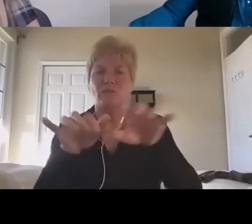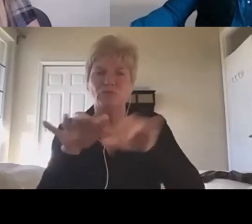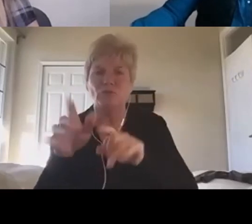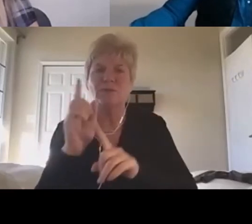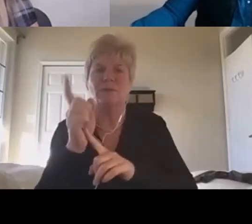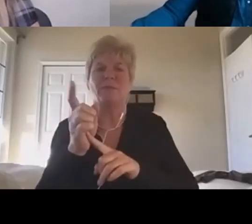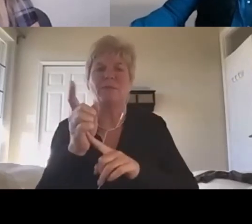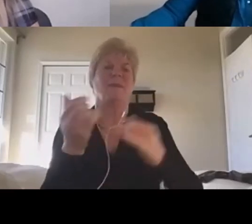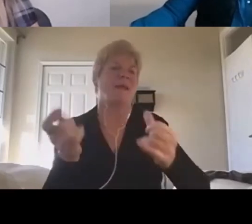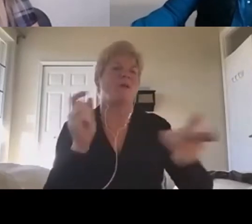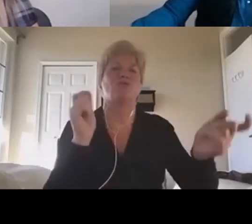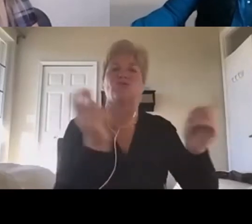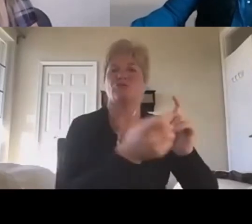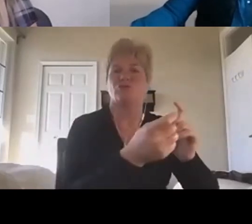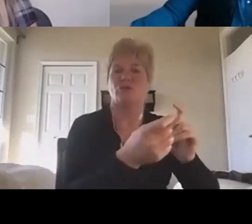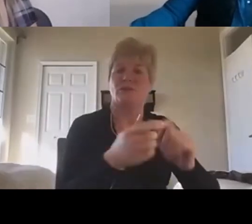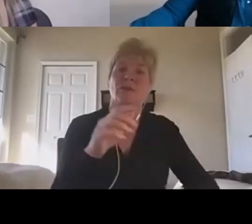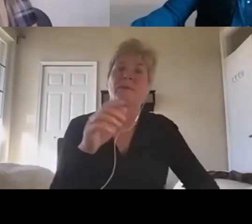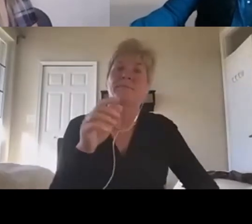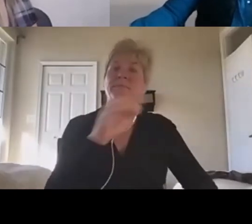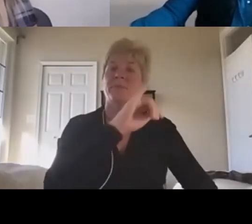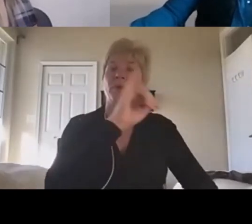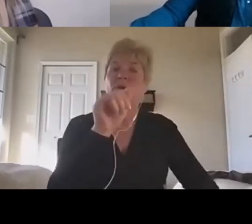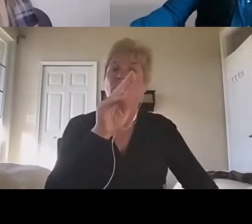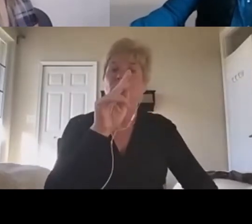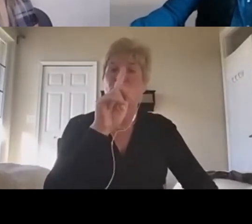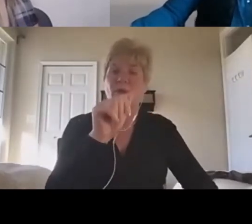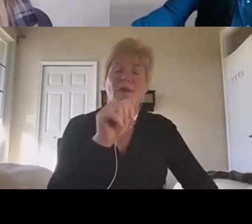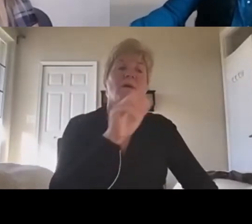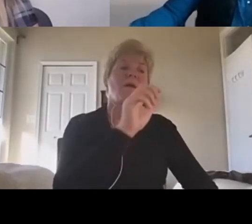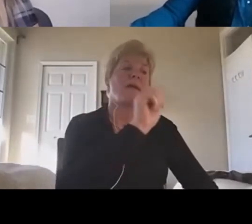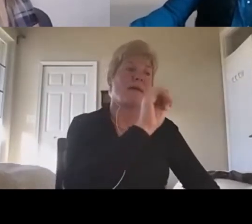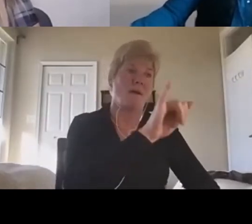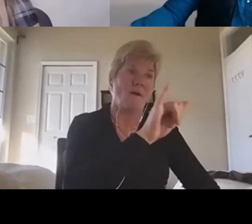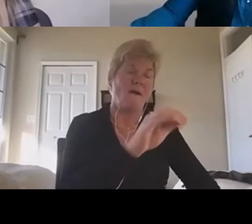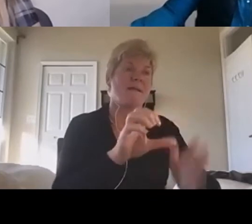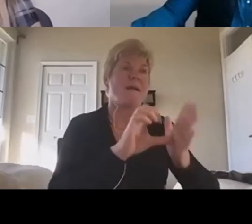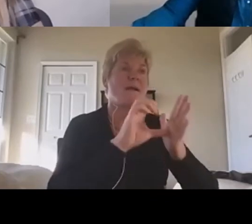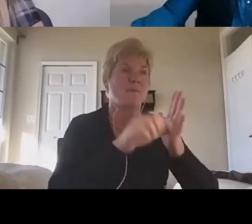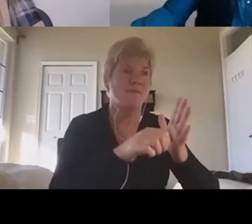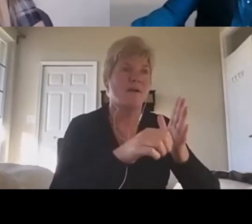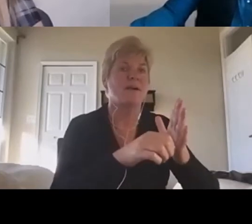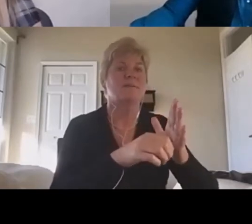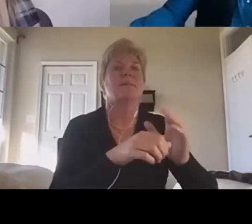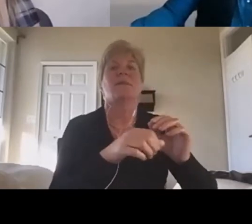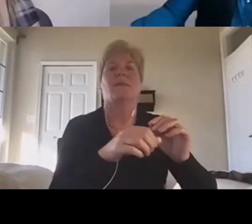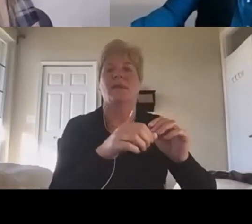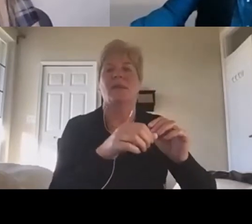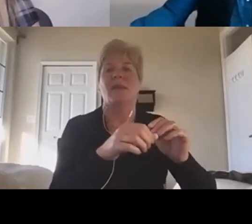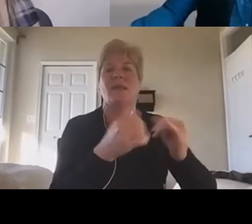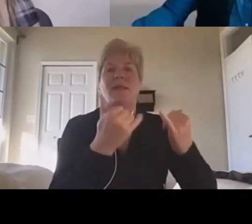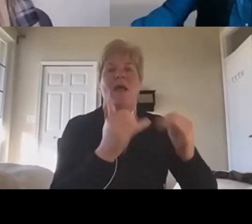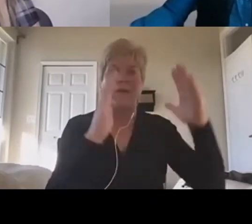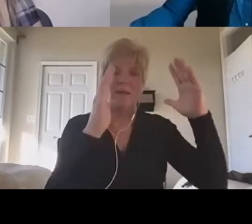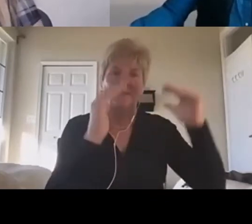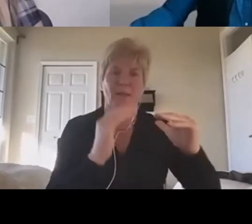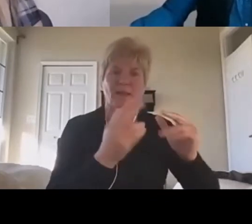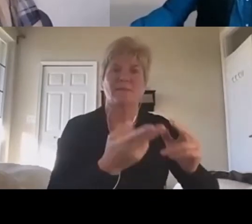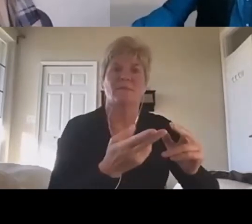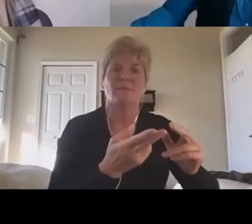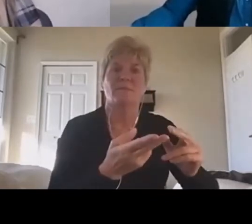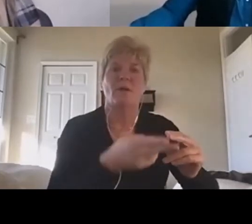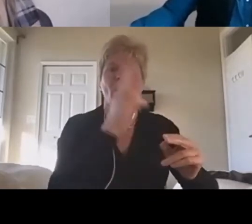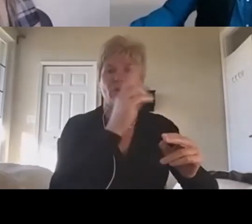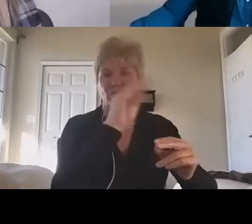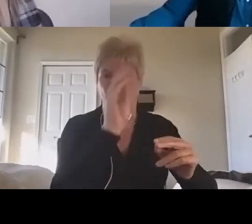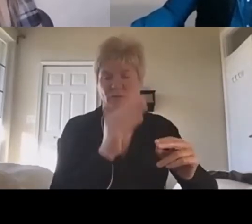Yeah. And AI automates, amplifies and accelerates those types of strategies. So